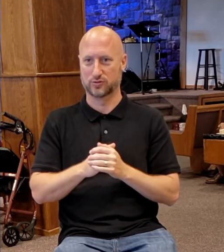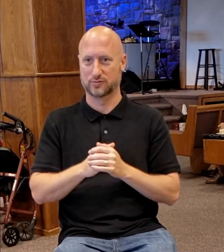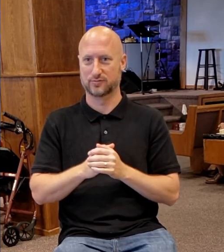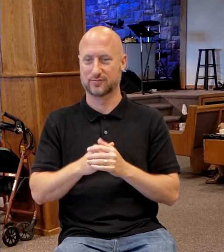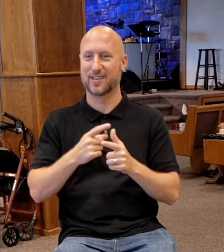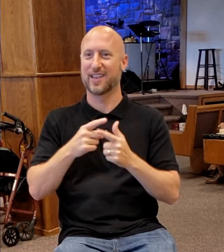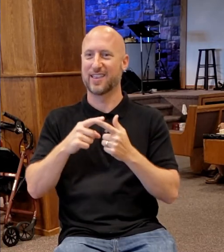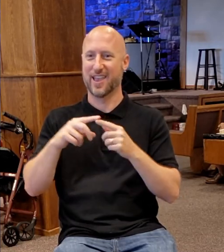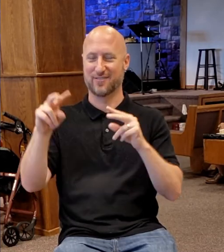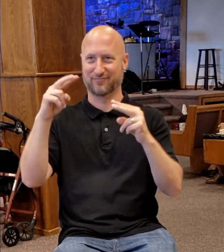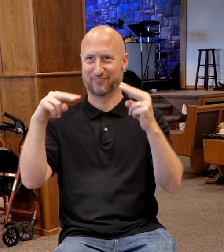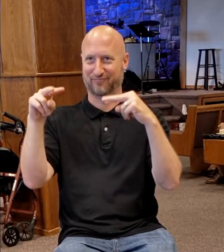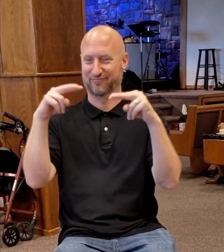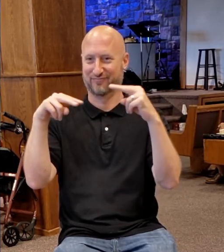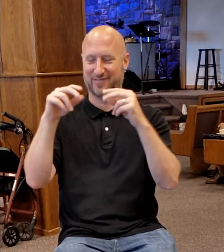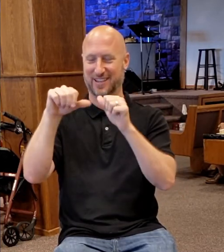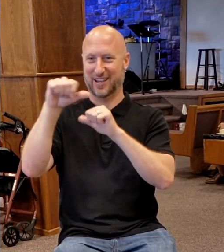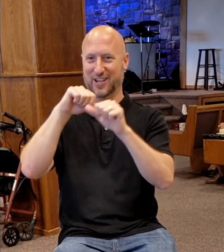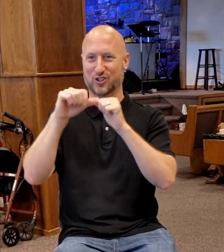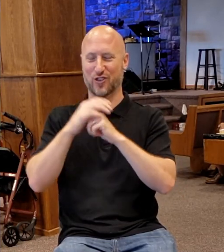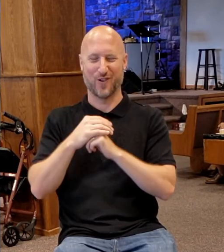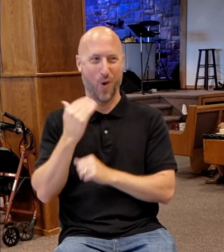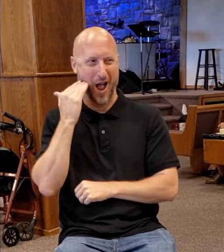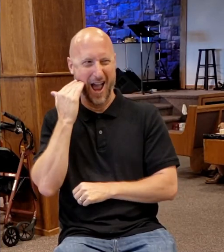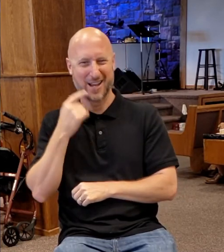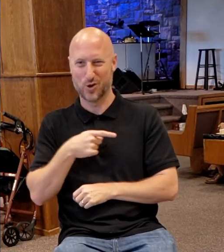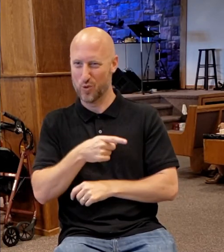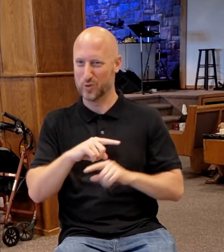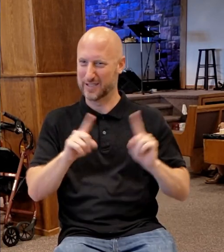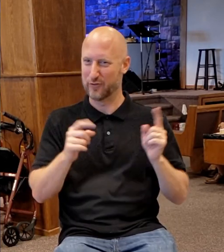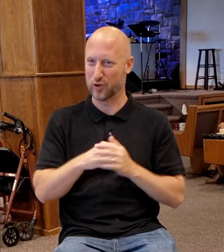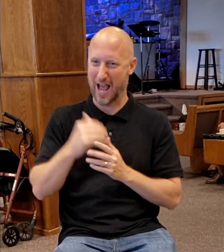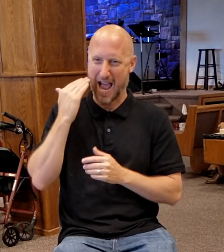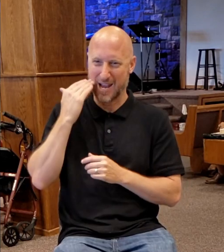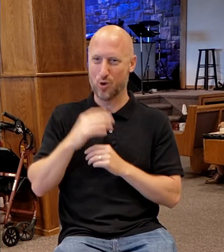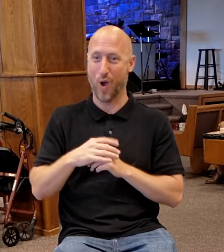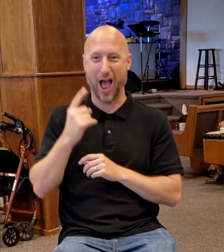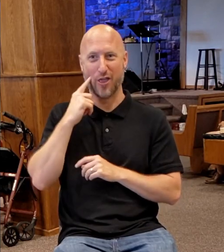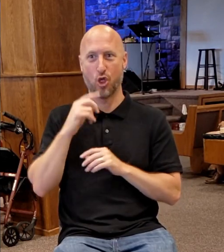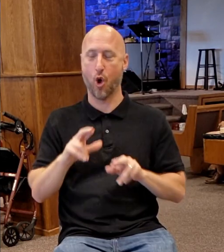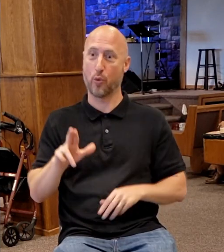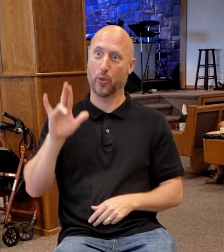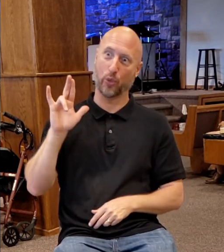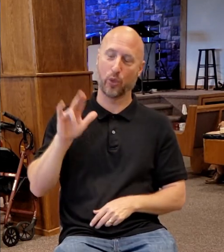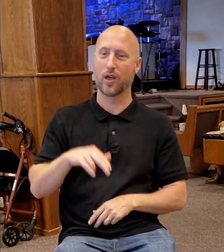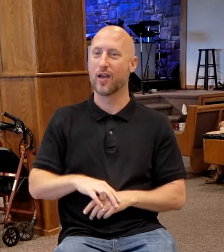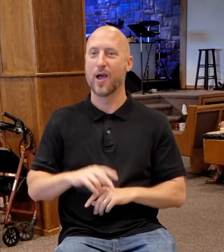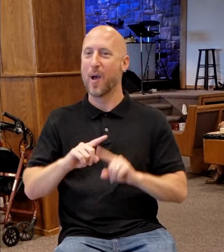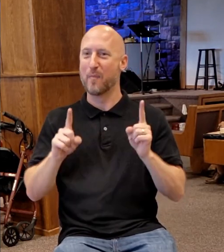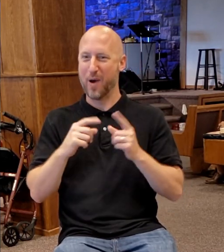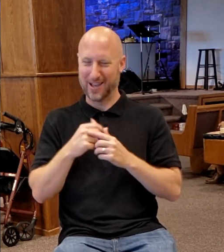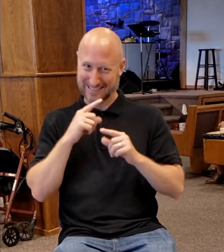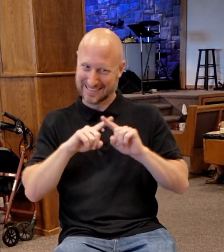you kidding me? I knew he was different. You know, I thought he was a goody too, Sandals. But, you know,